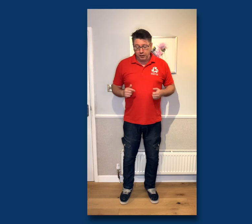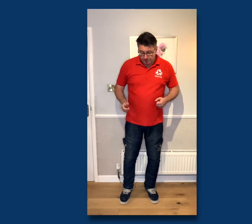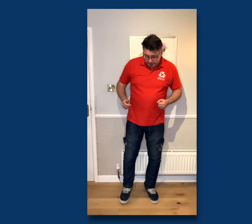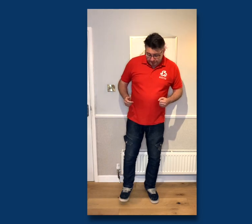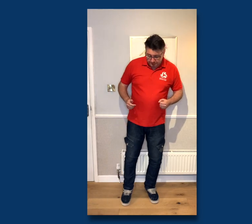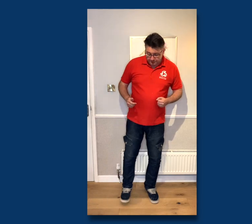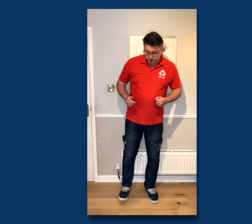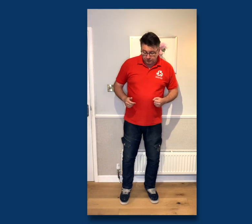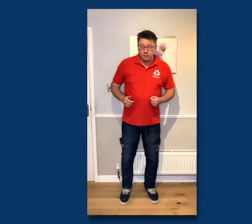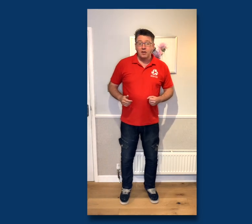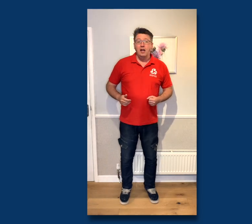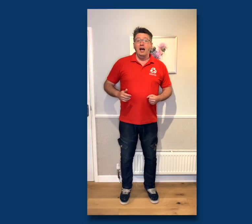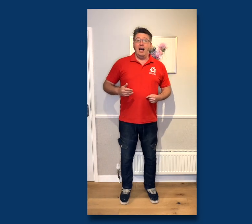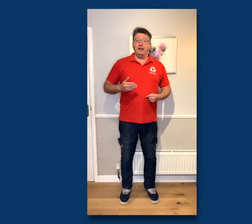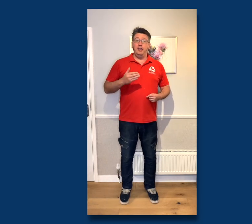with your foot